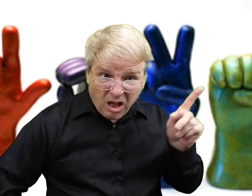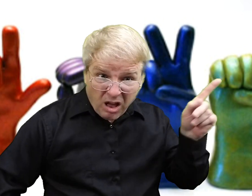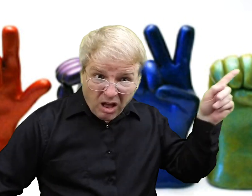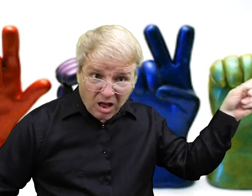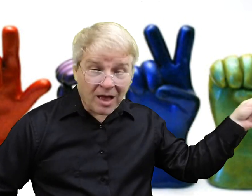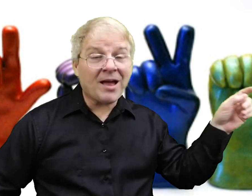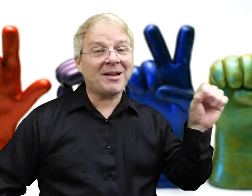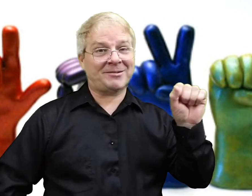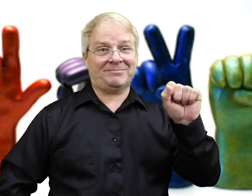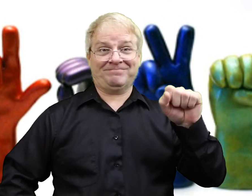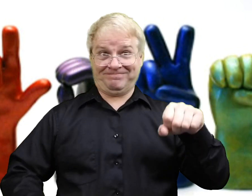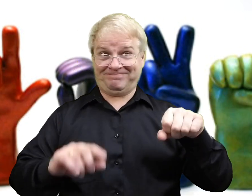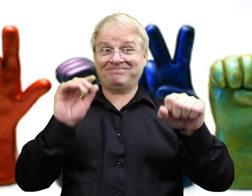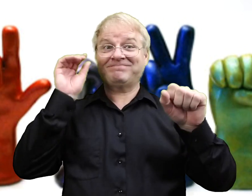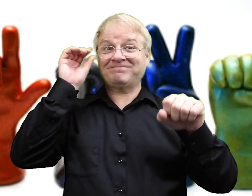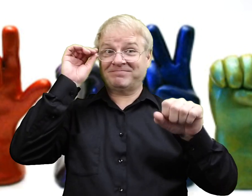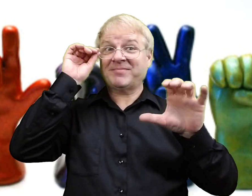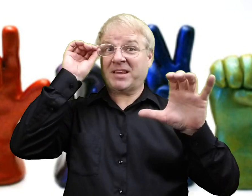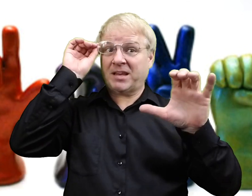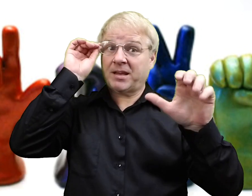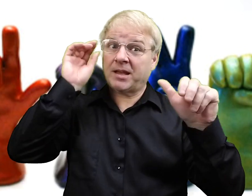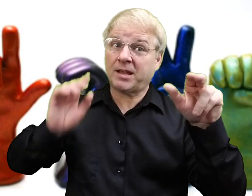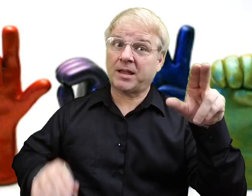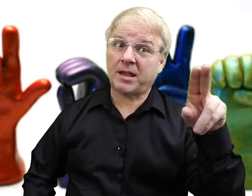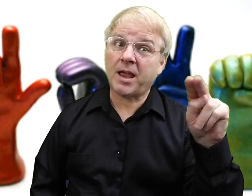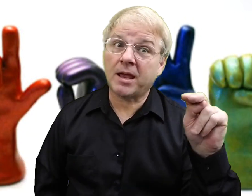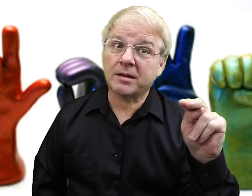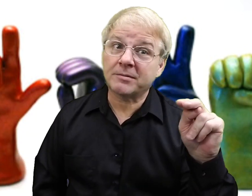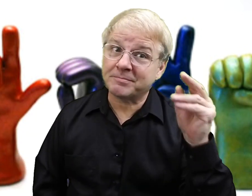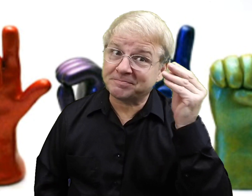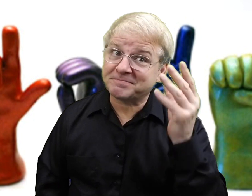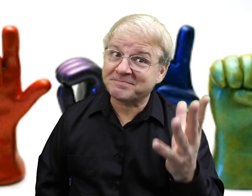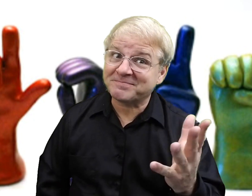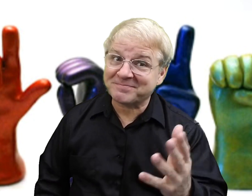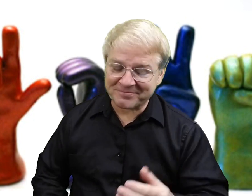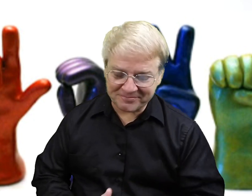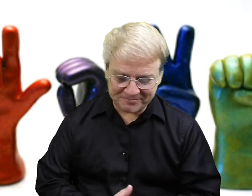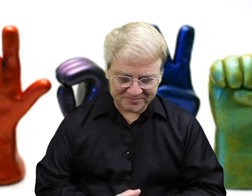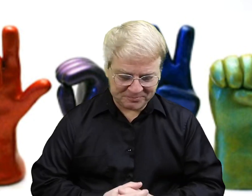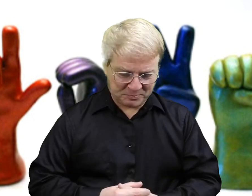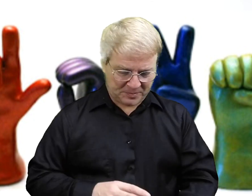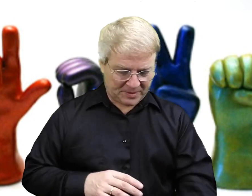saw you signing. But yeah, yeah, they saw it way over to the side. Yes, they can. I want to let you know.